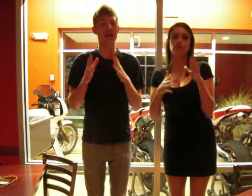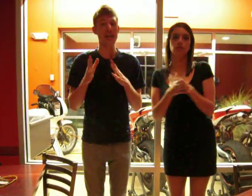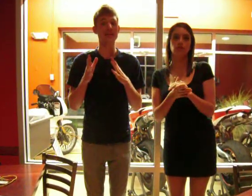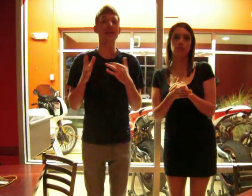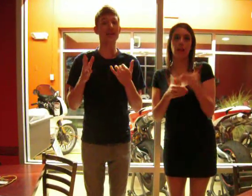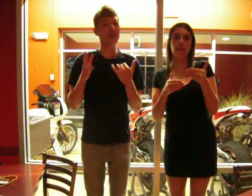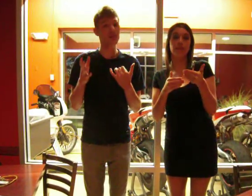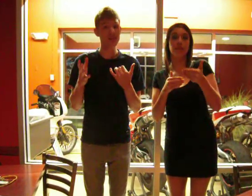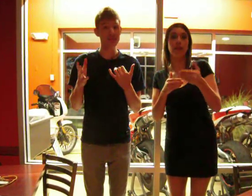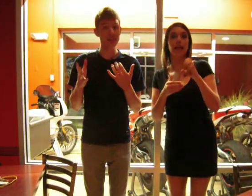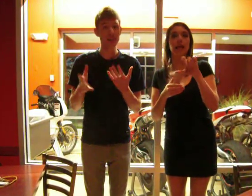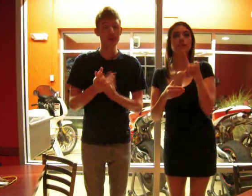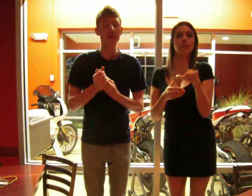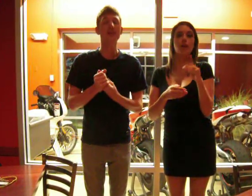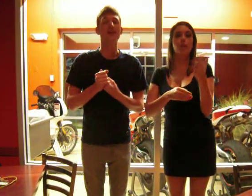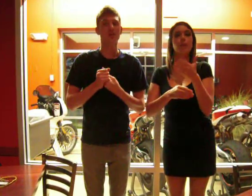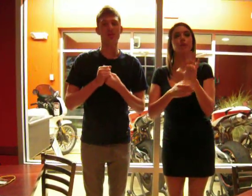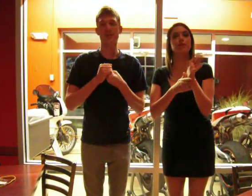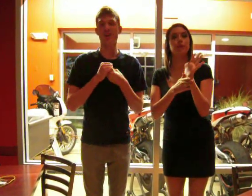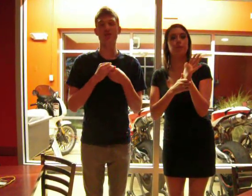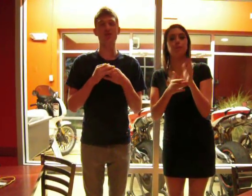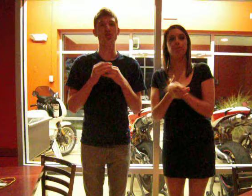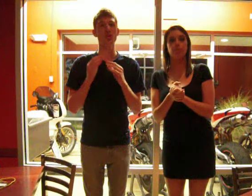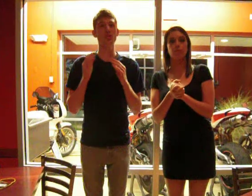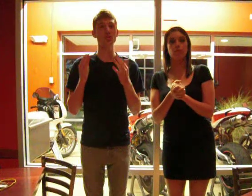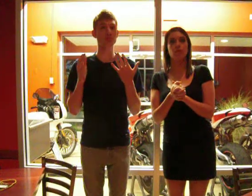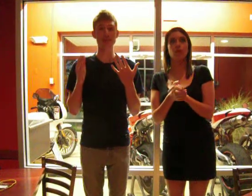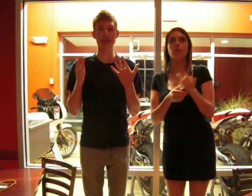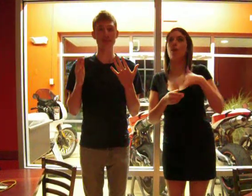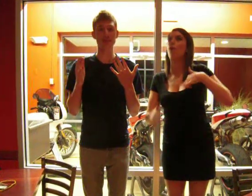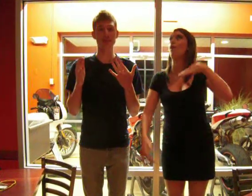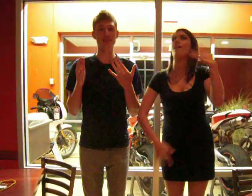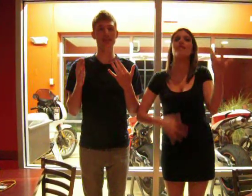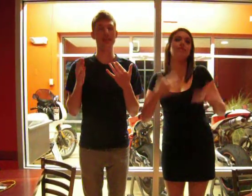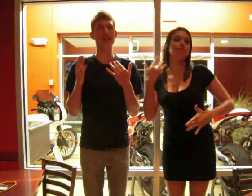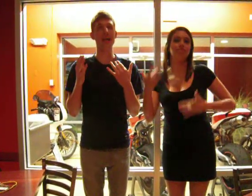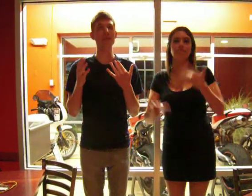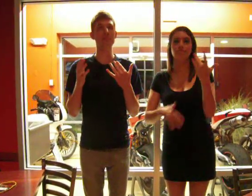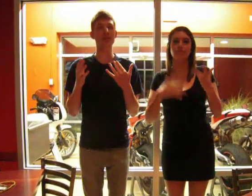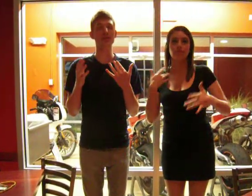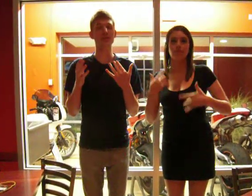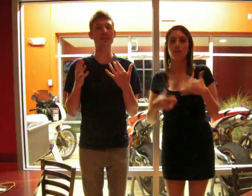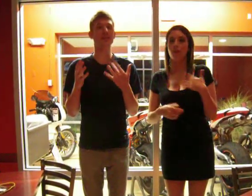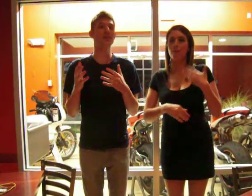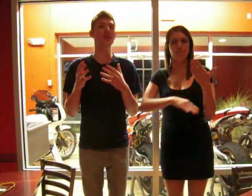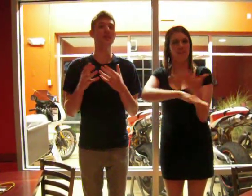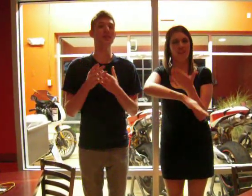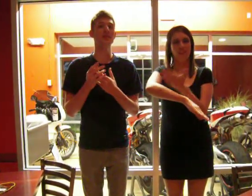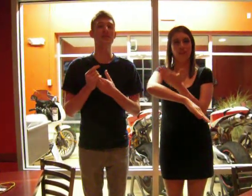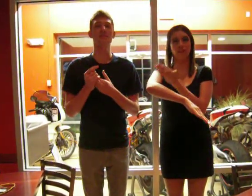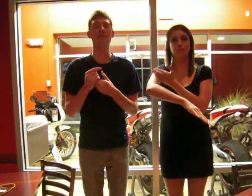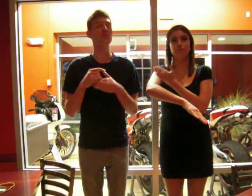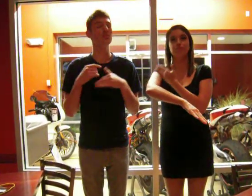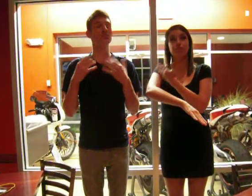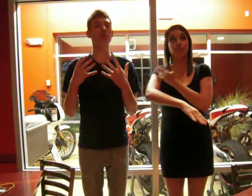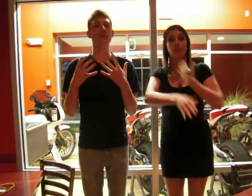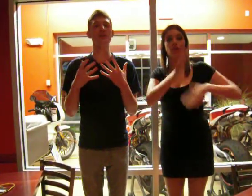next ASL music video. We are so super excited for this. It's a lot better than the other ones. It's improved so much.